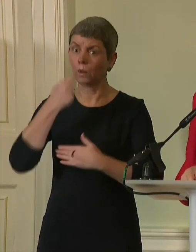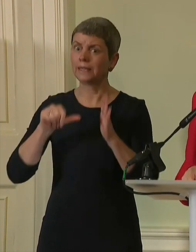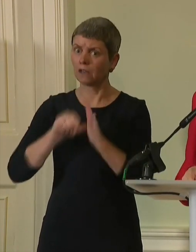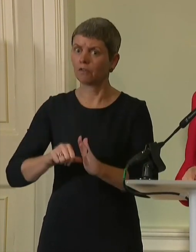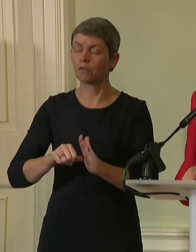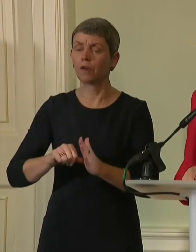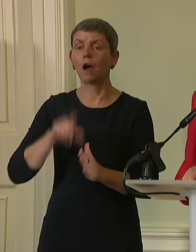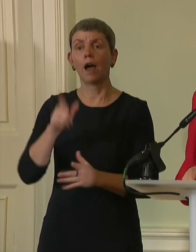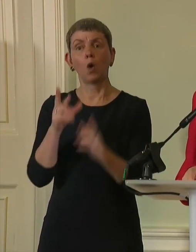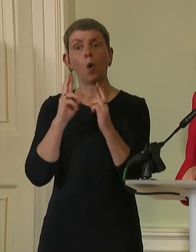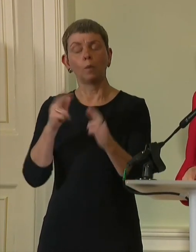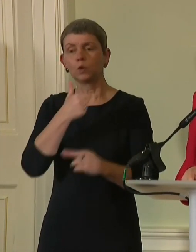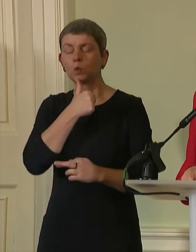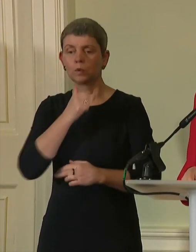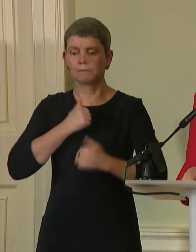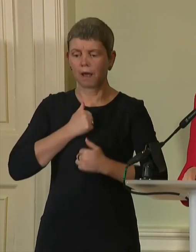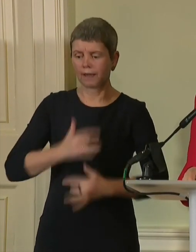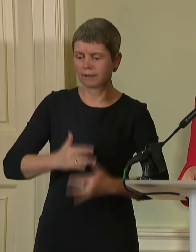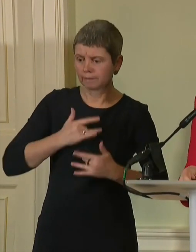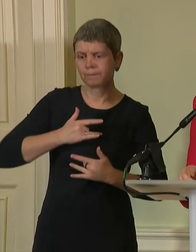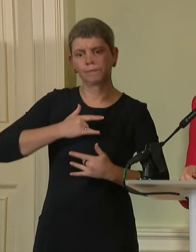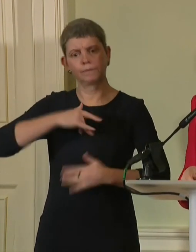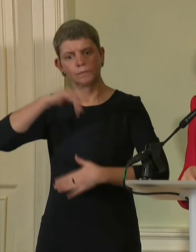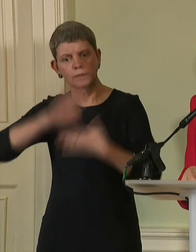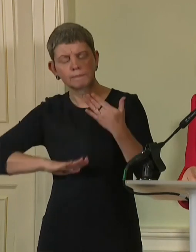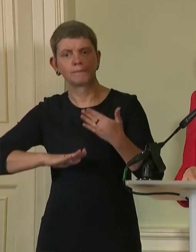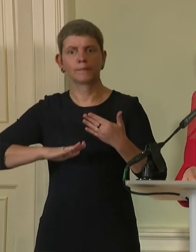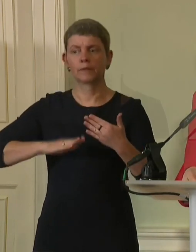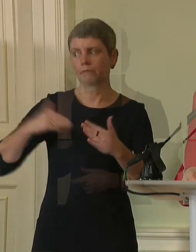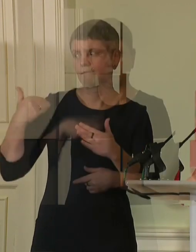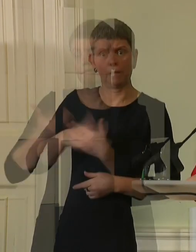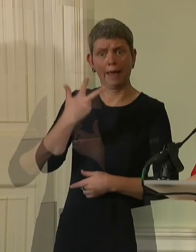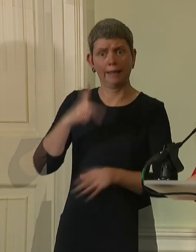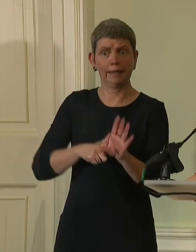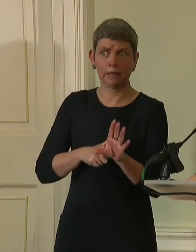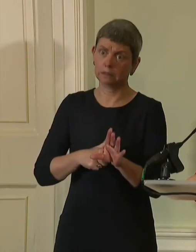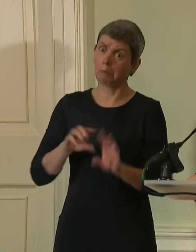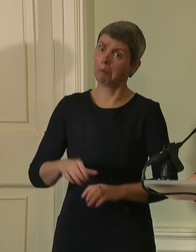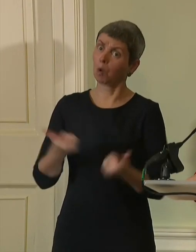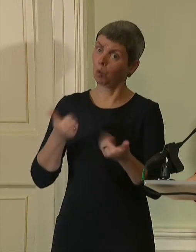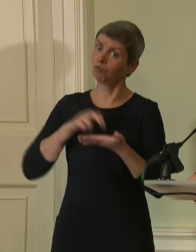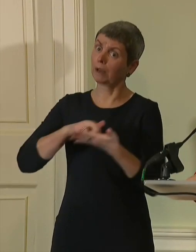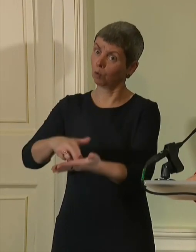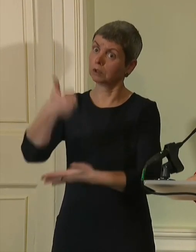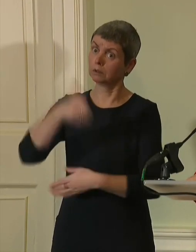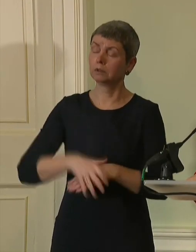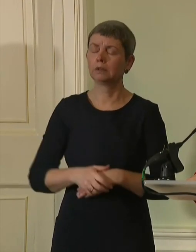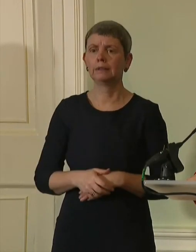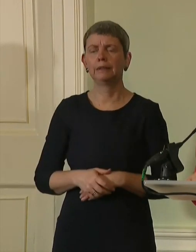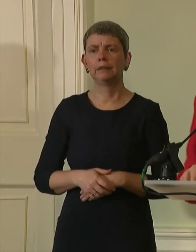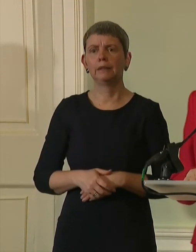the experience and perspective I have gathered over these years to help get us there. Finally and above all,